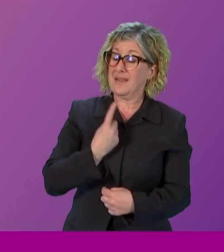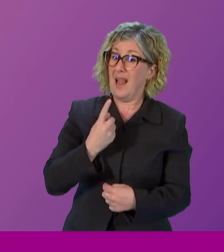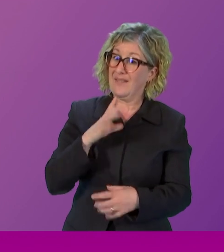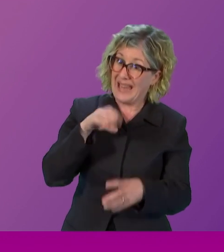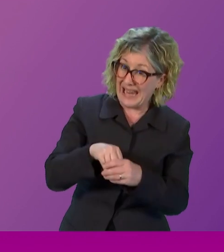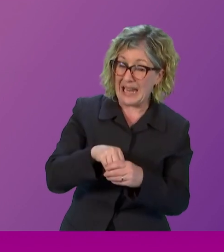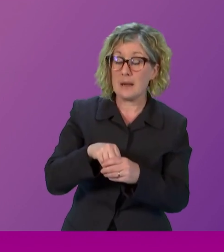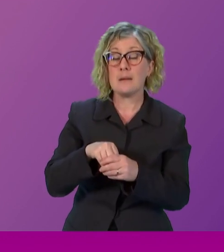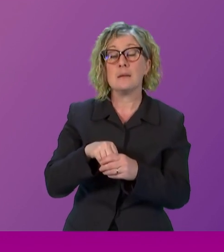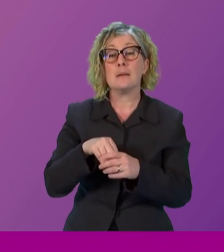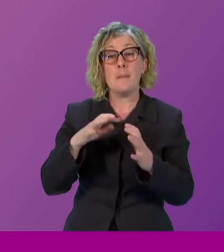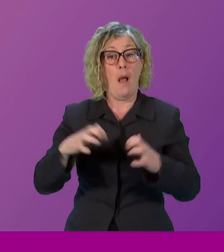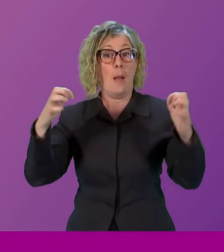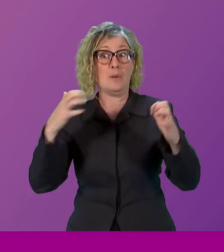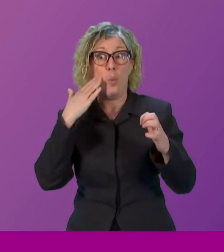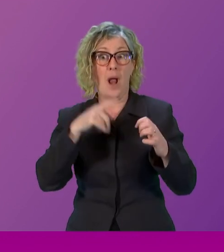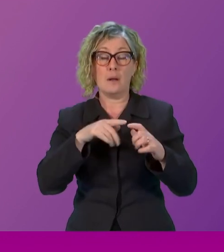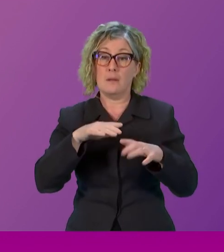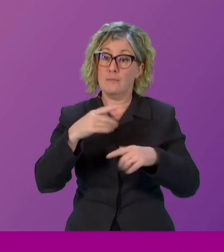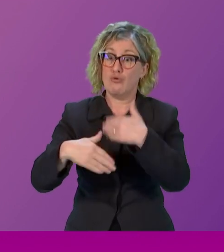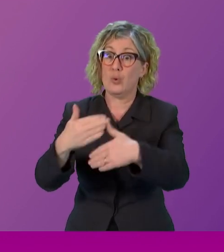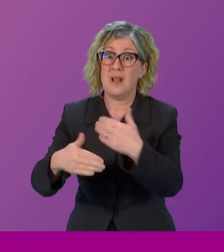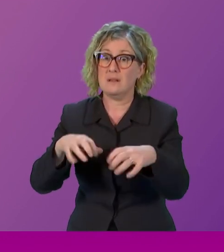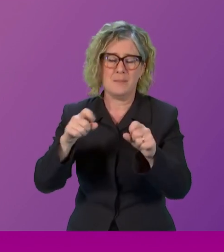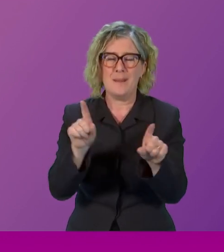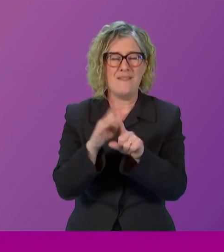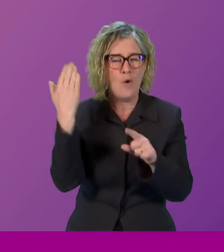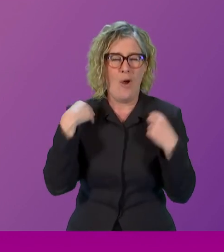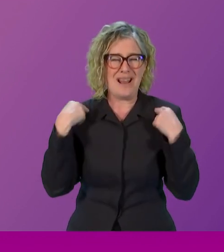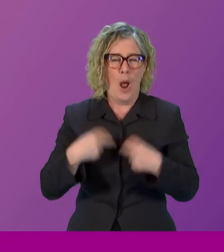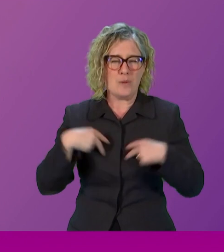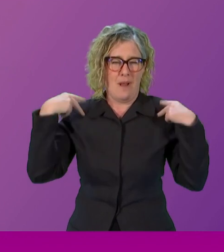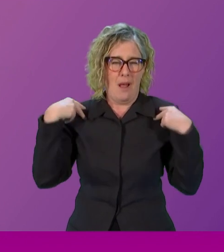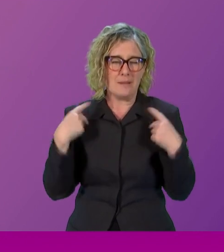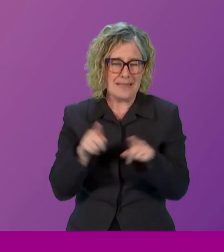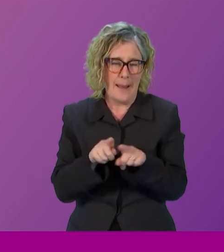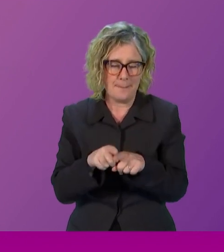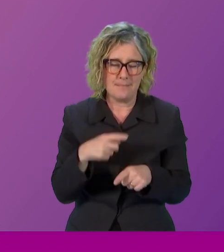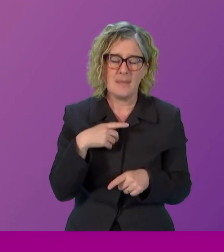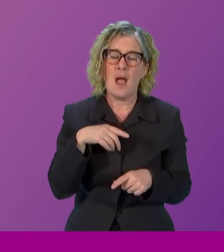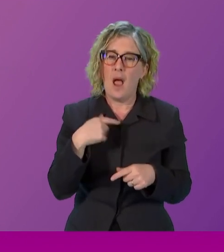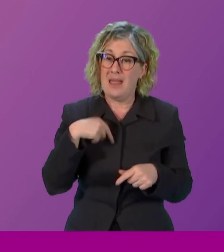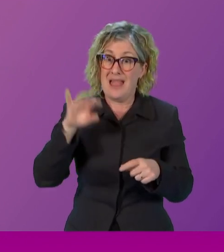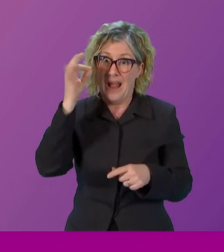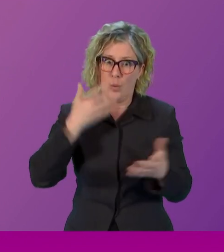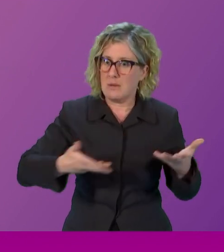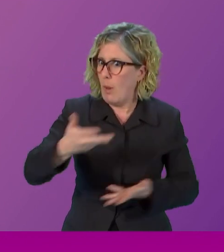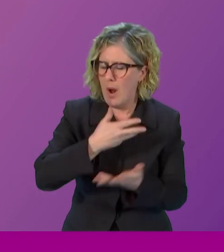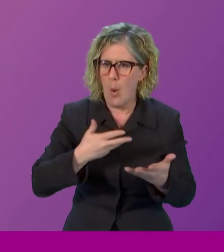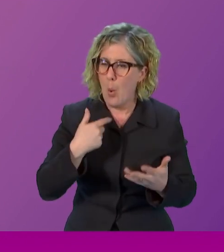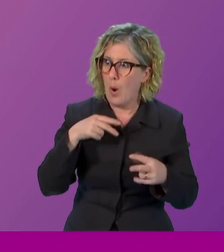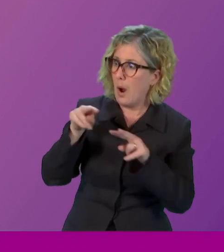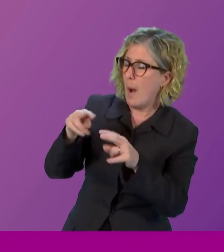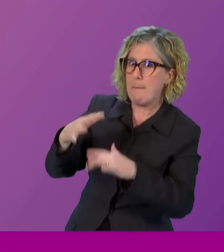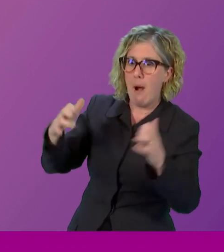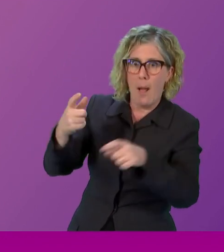was a councillor like Megan. And I know it was discussed within the council setting that this was a really good thing as we watched what was happening